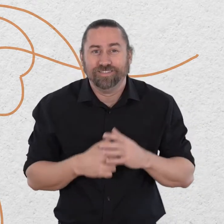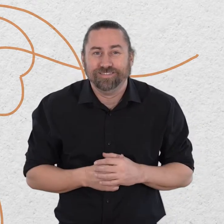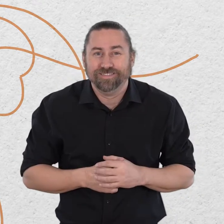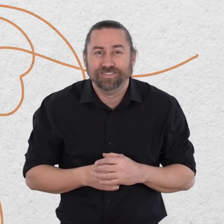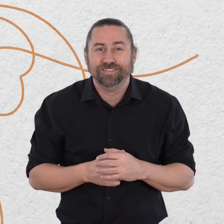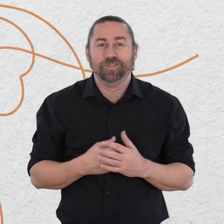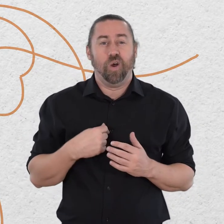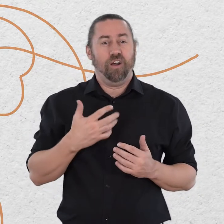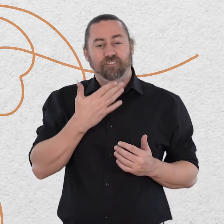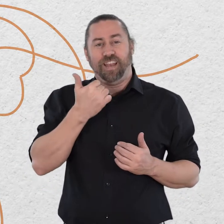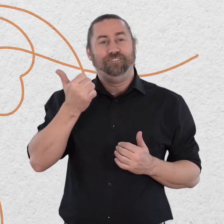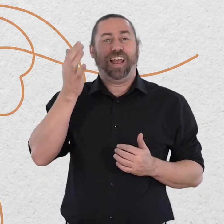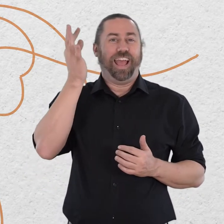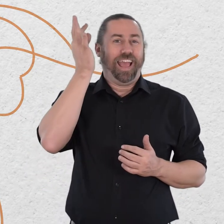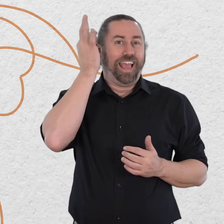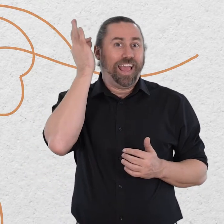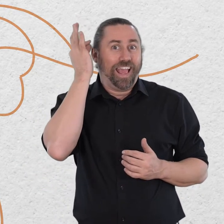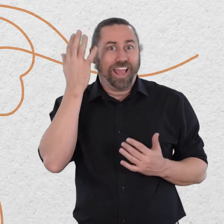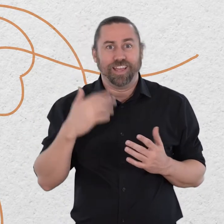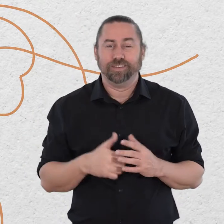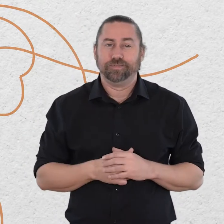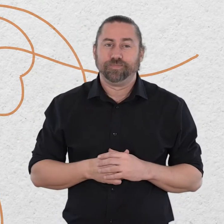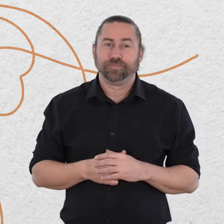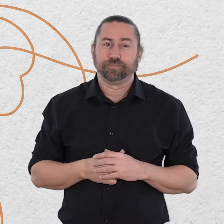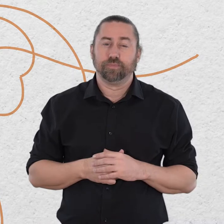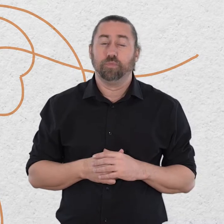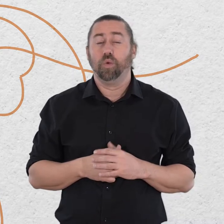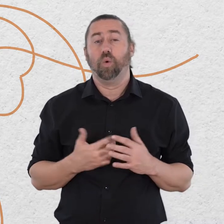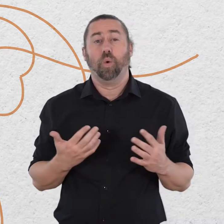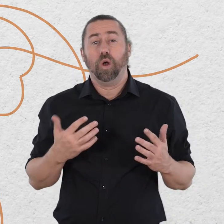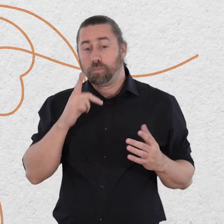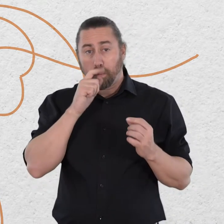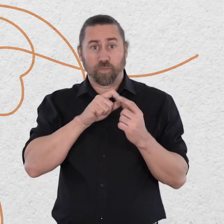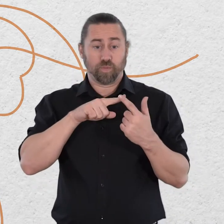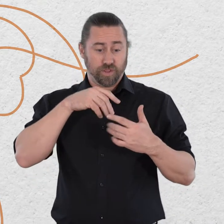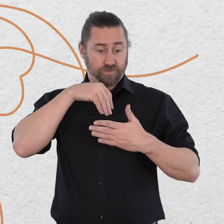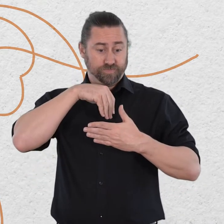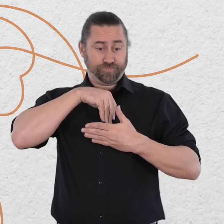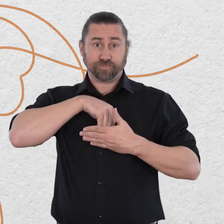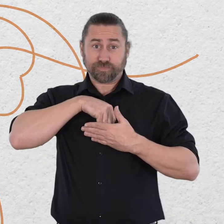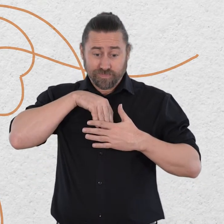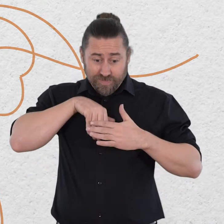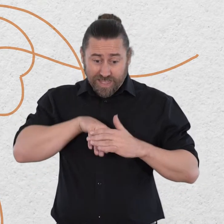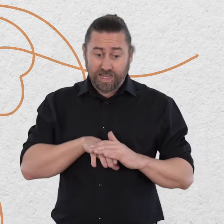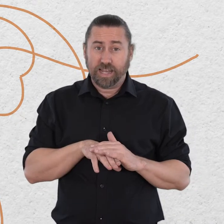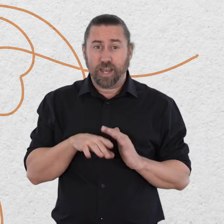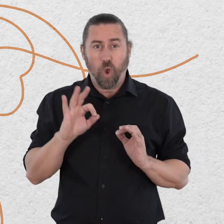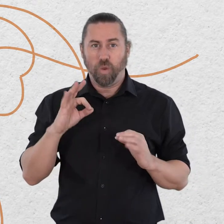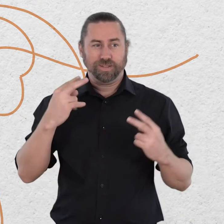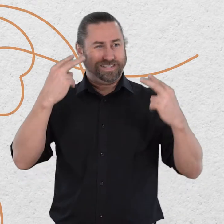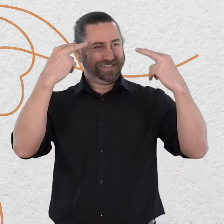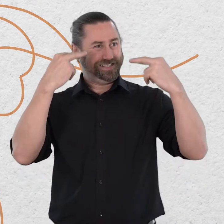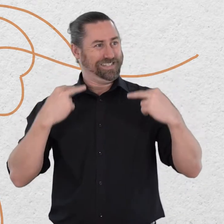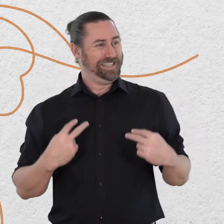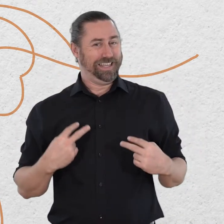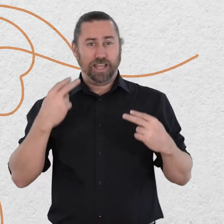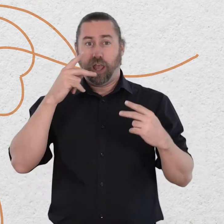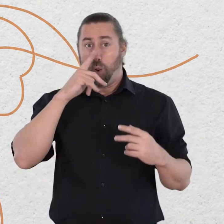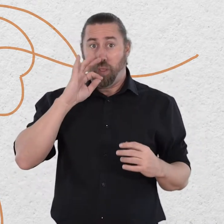your hair or they can be parts of the body that you don't really see or really even feel could be for